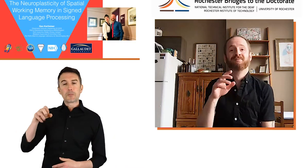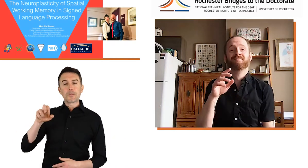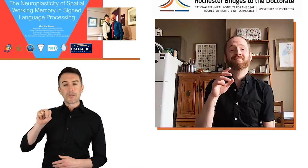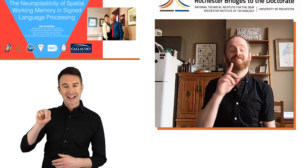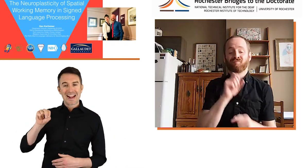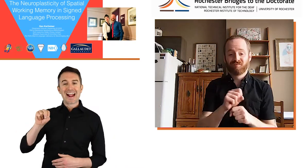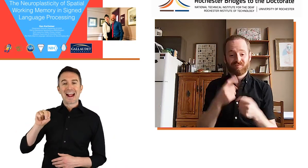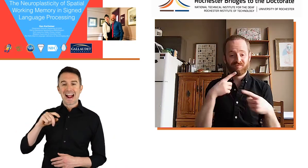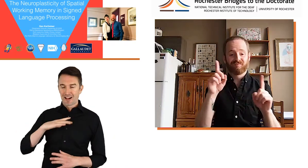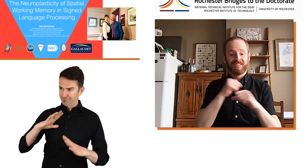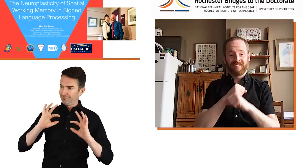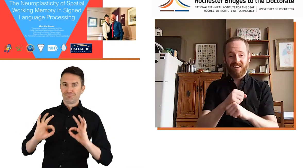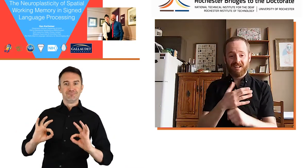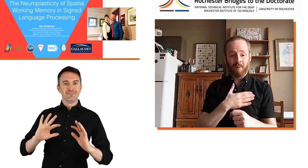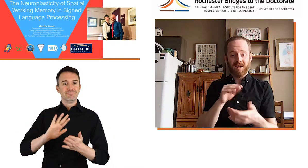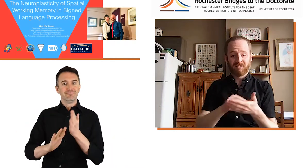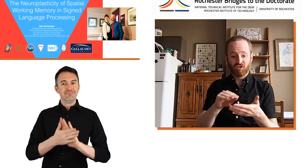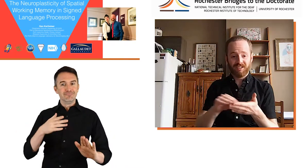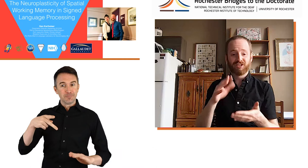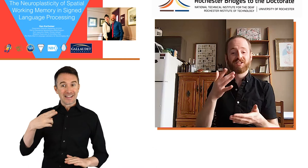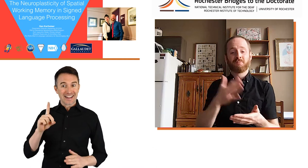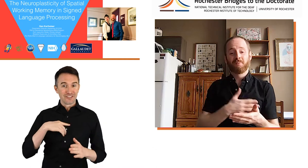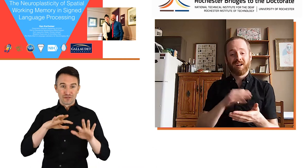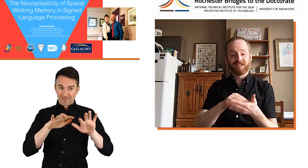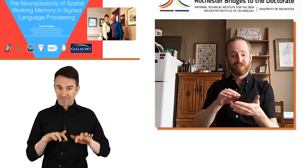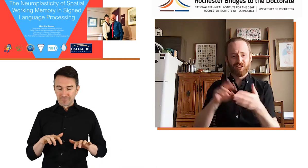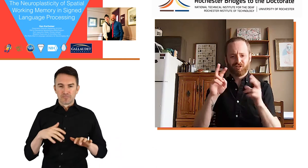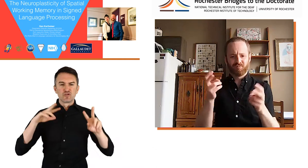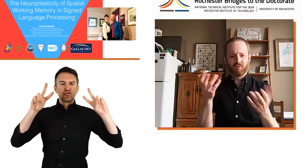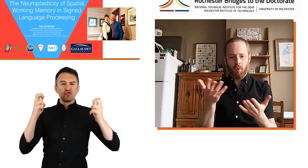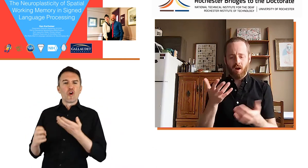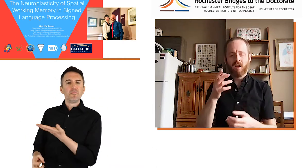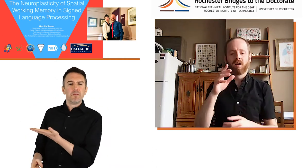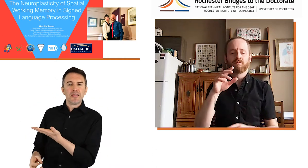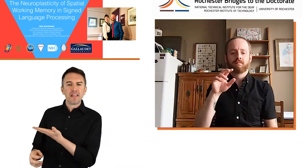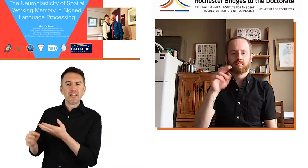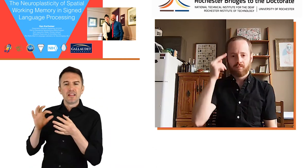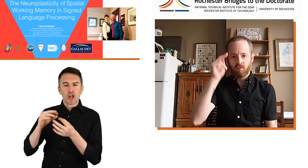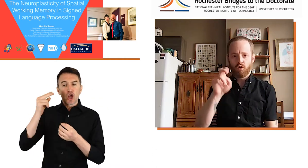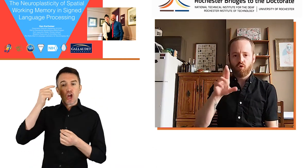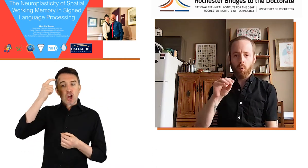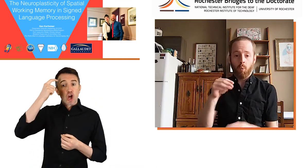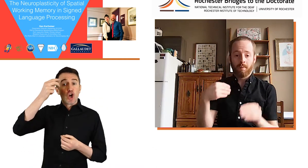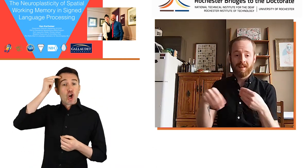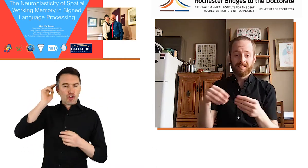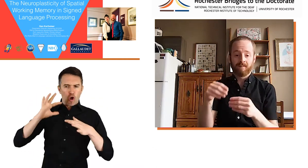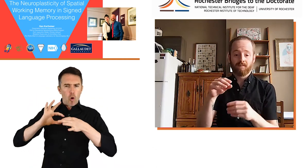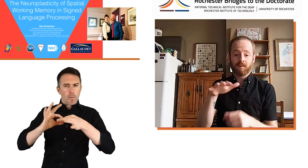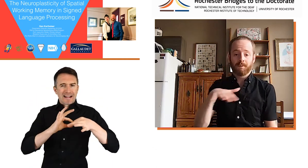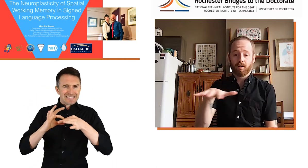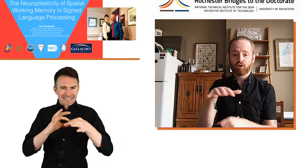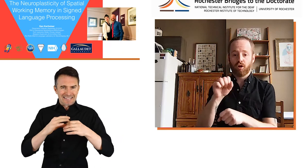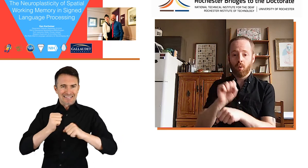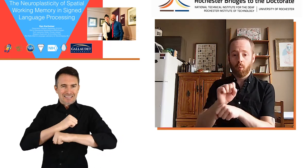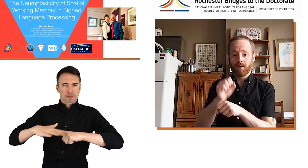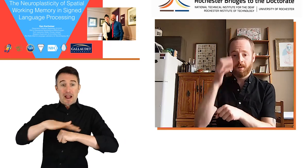So in my studies at Penn, I successfully defended my dissertation, and my dissertation was on